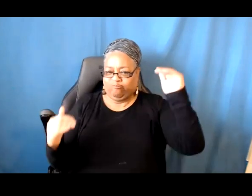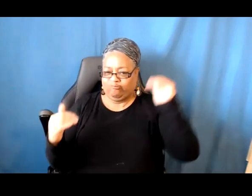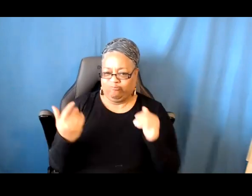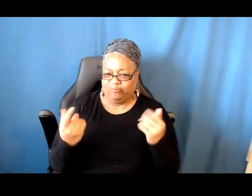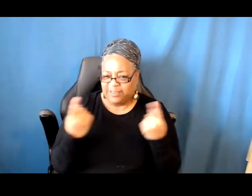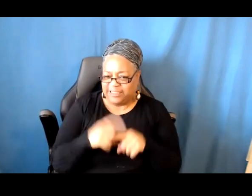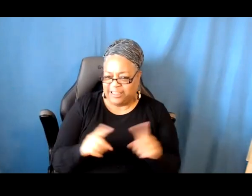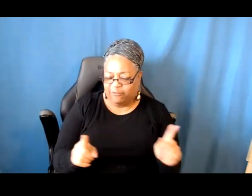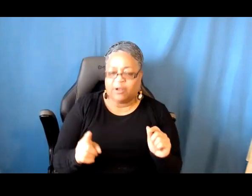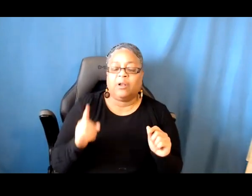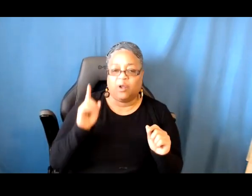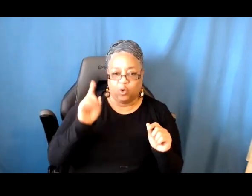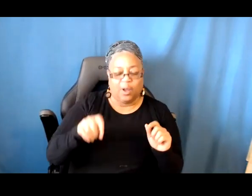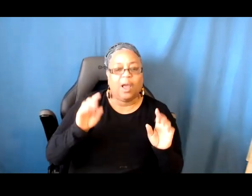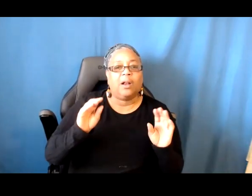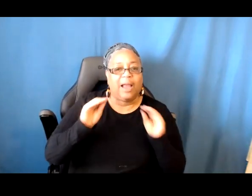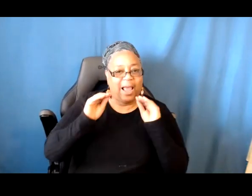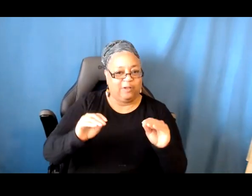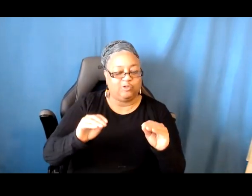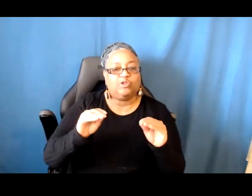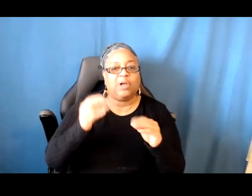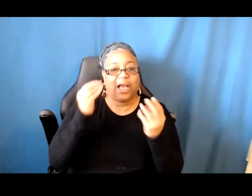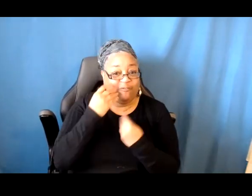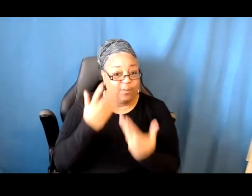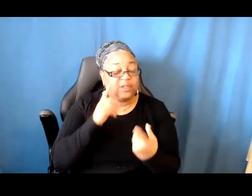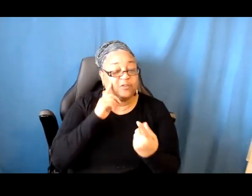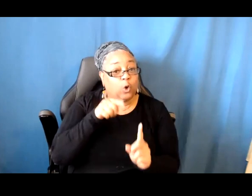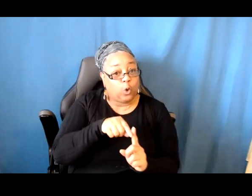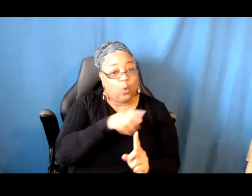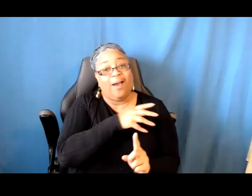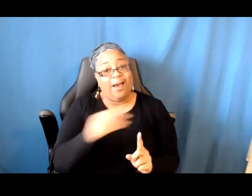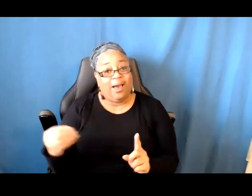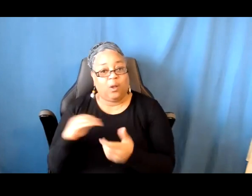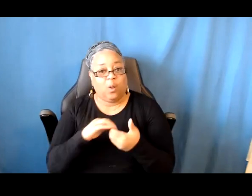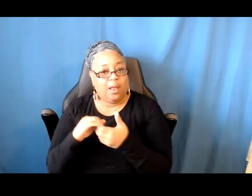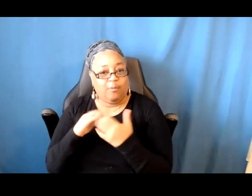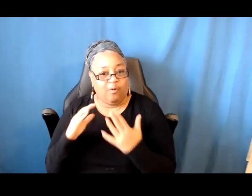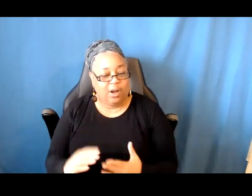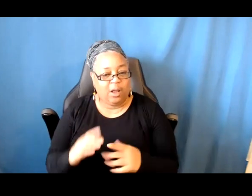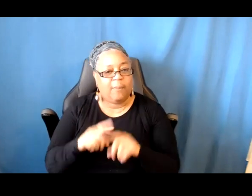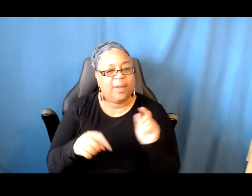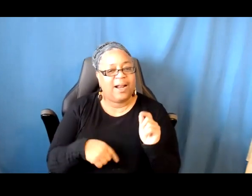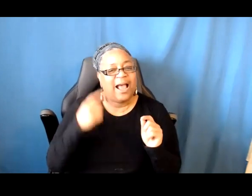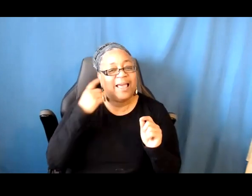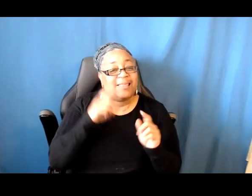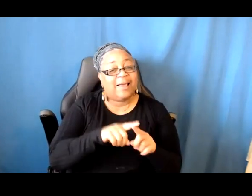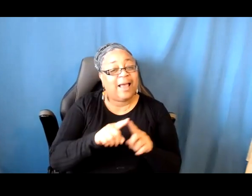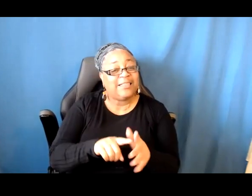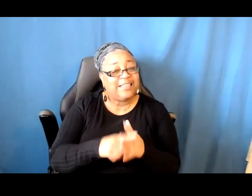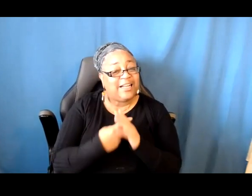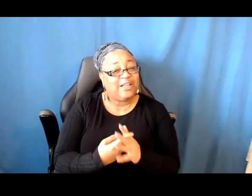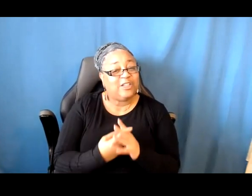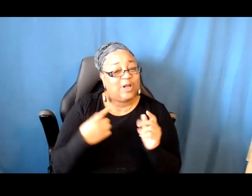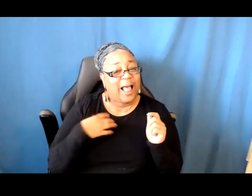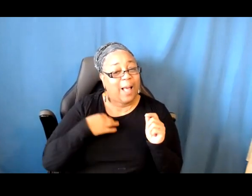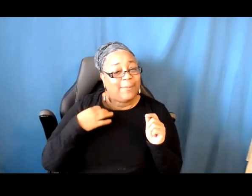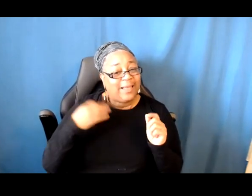information for you as well as your collaborator. I think, though, as the initial applicant, so the person